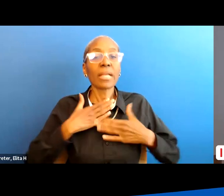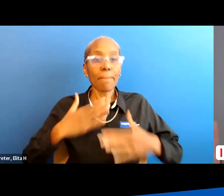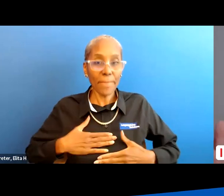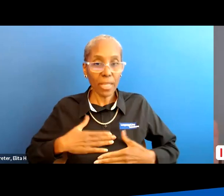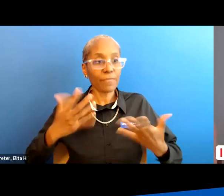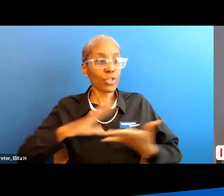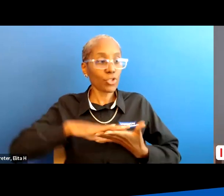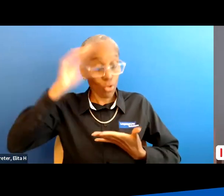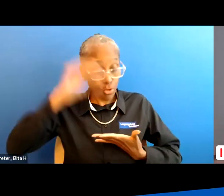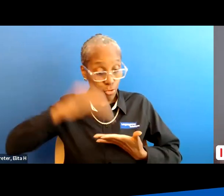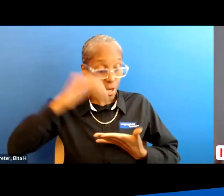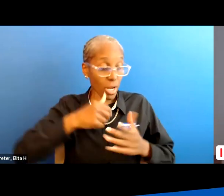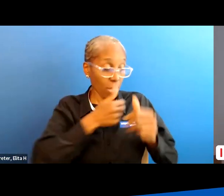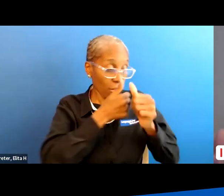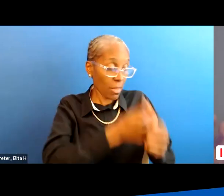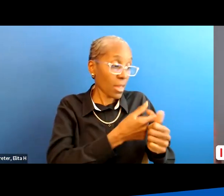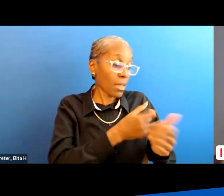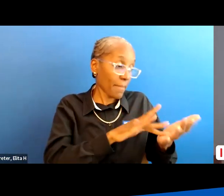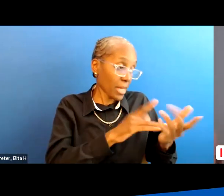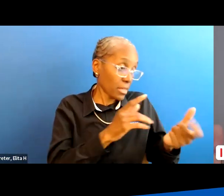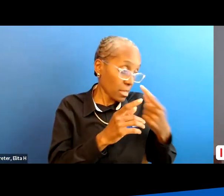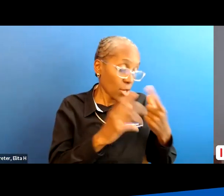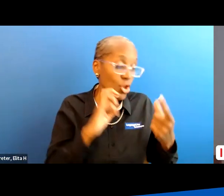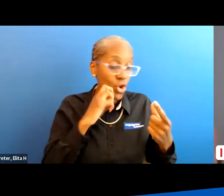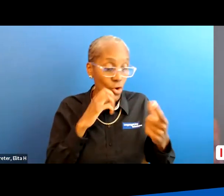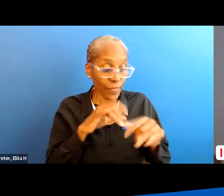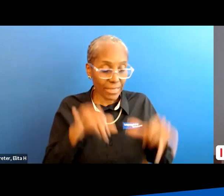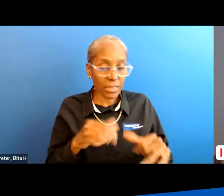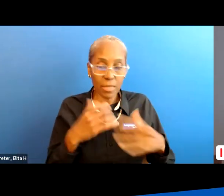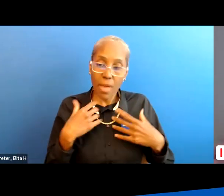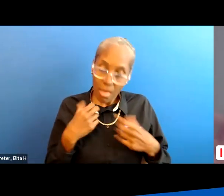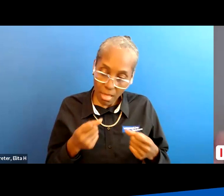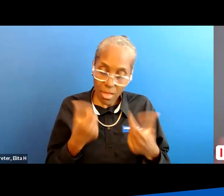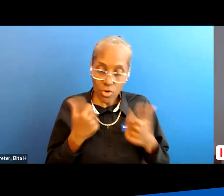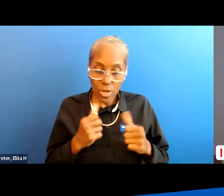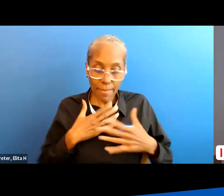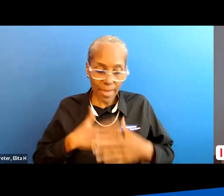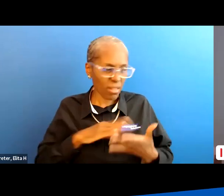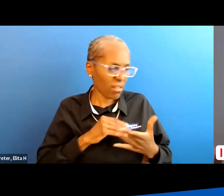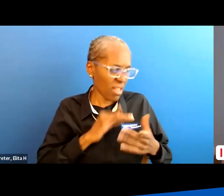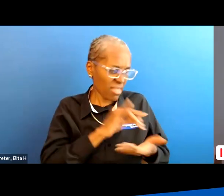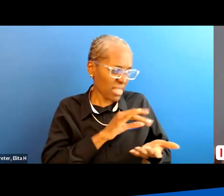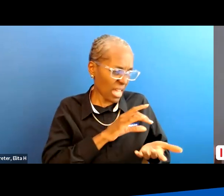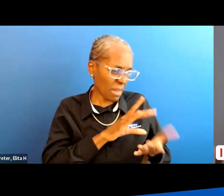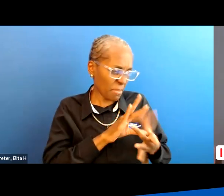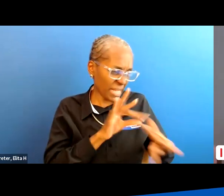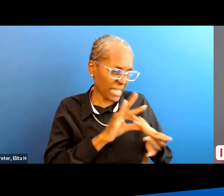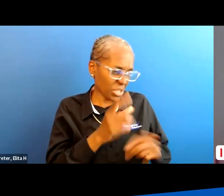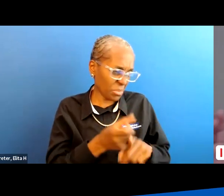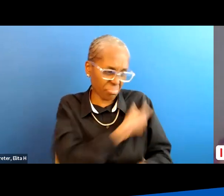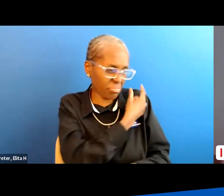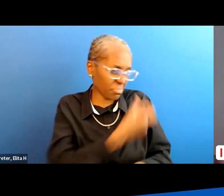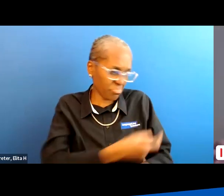learned through that medication the nervous system is always trying to heal itself and the body has learned we don't want that message doing that anymore